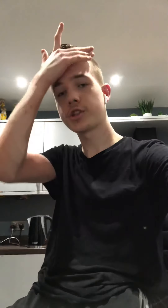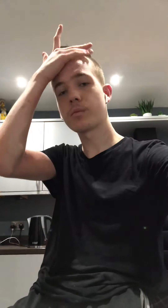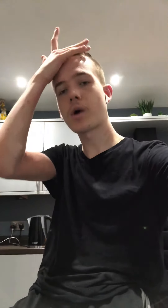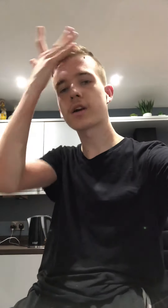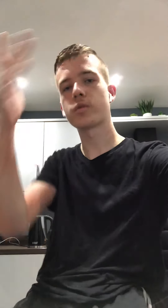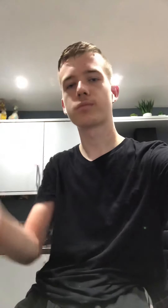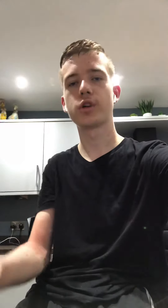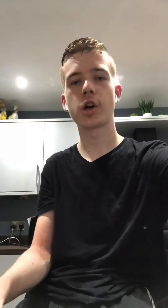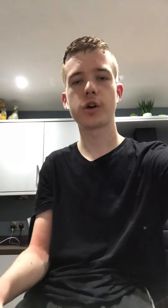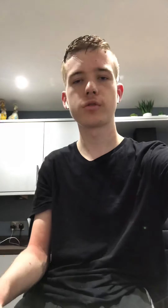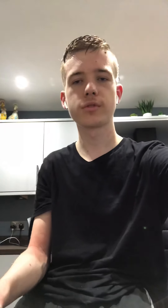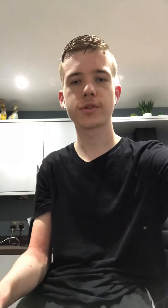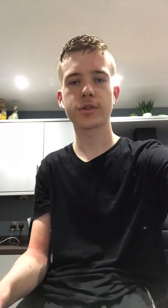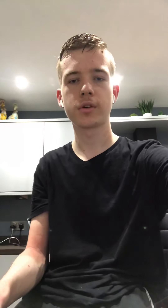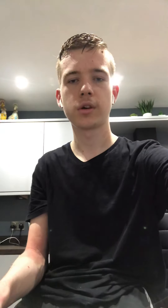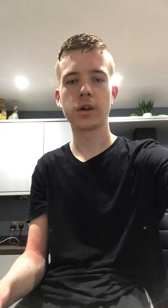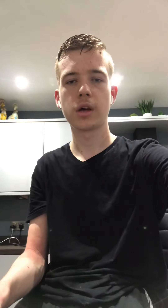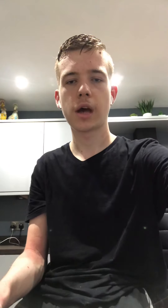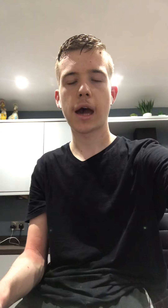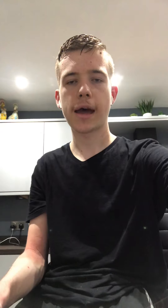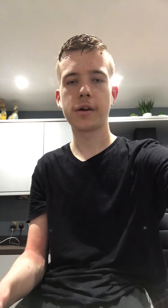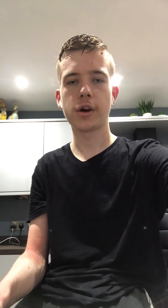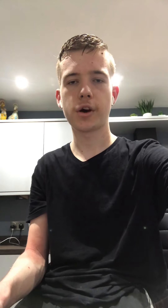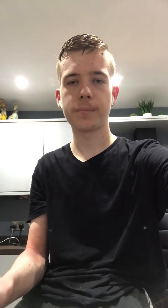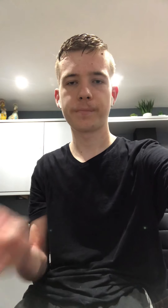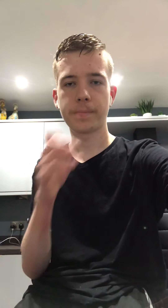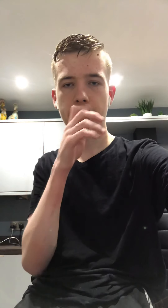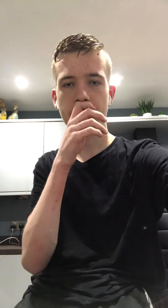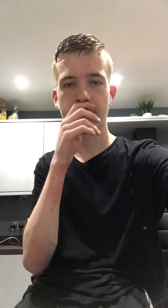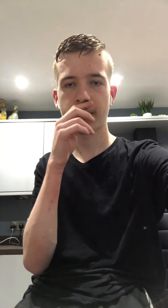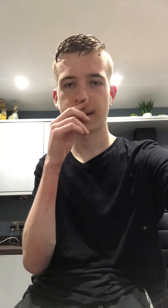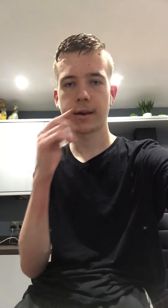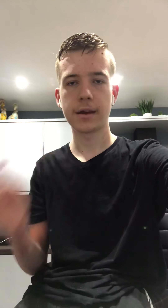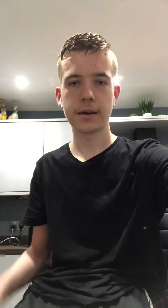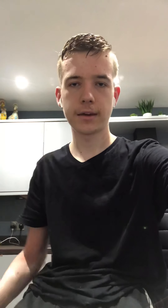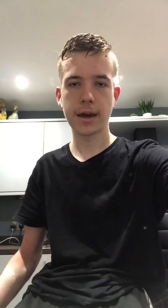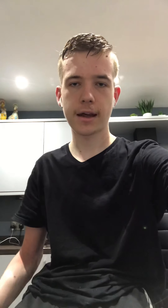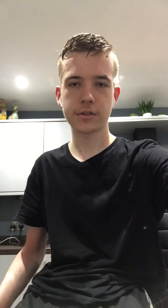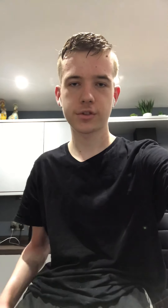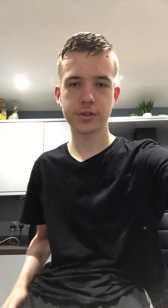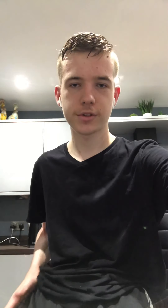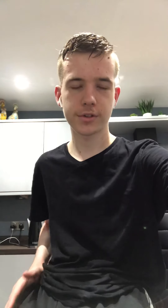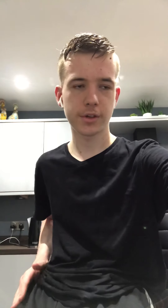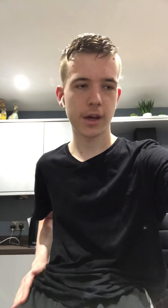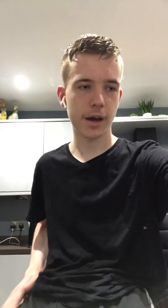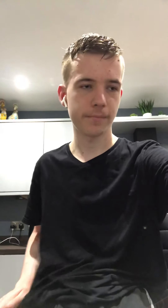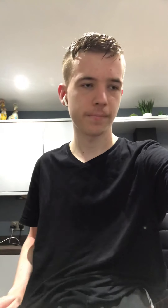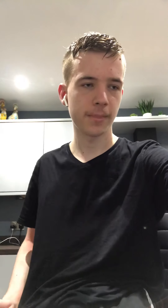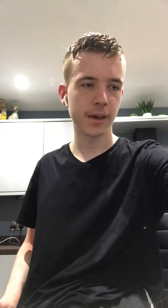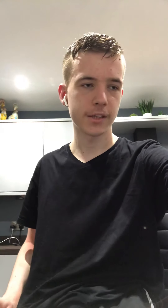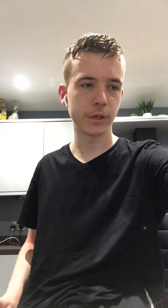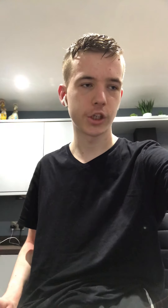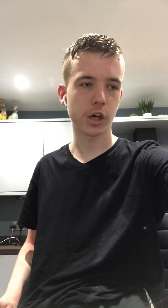chinwag with some girls. And yeah, it's my job.